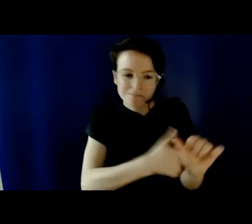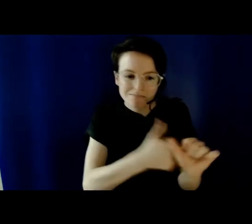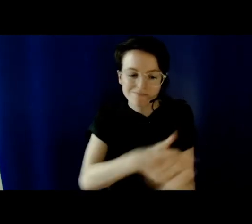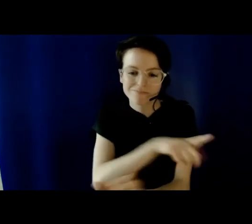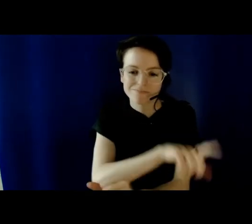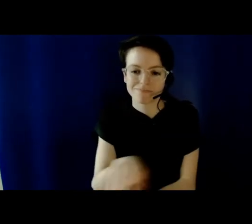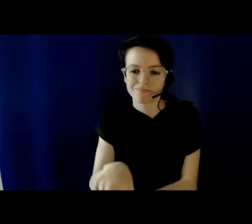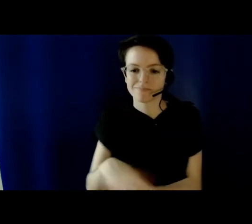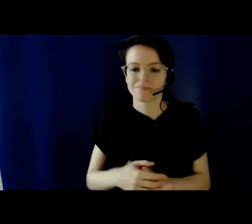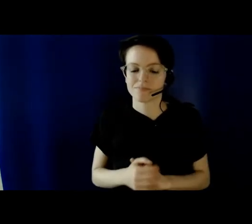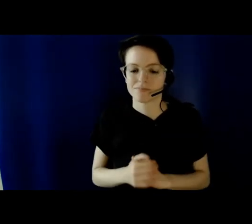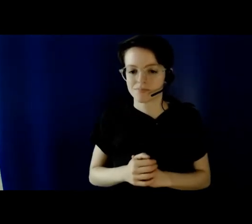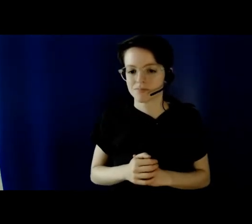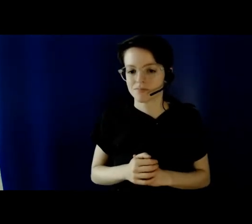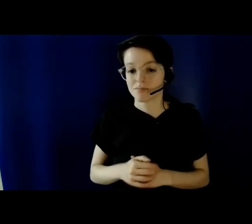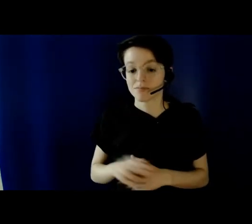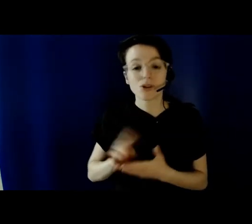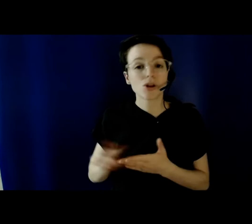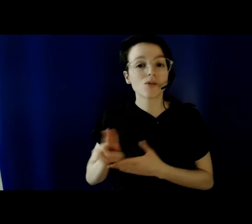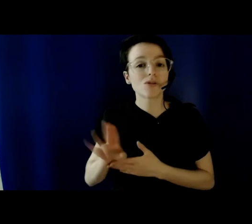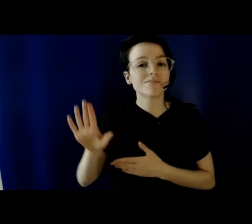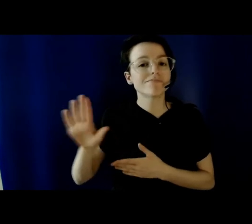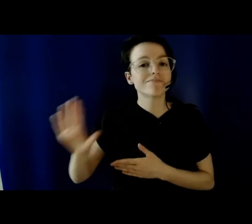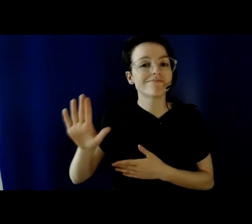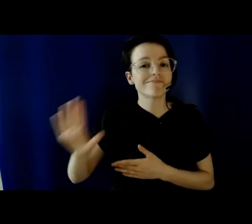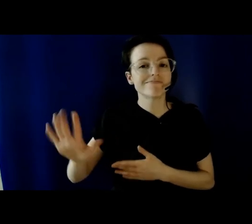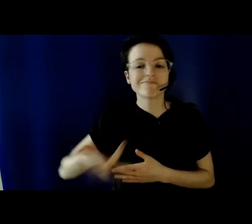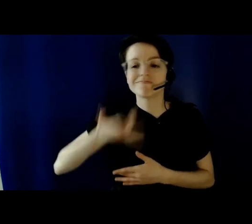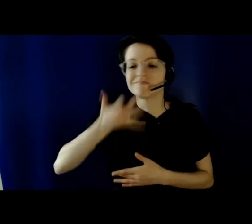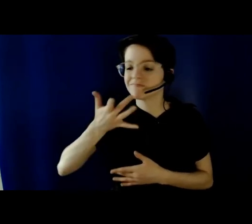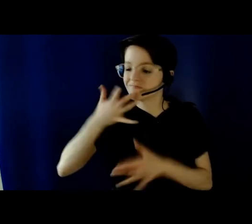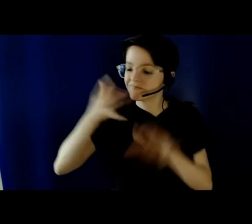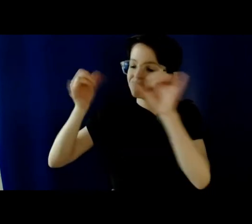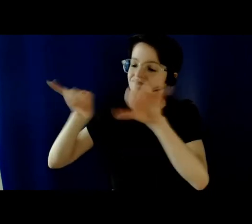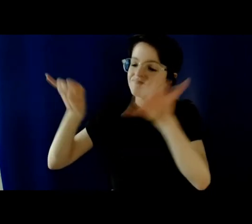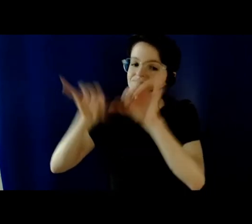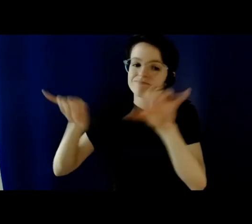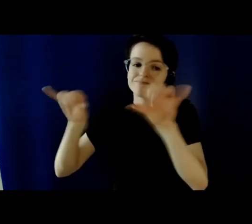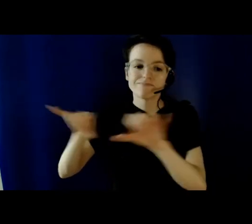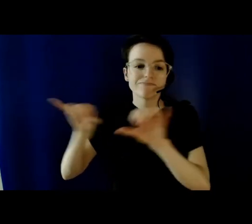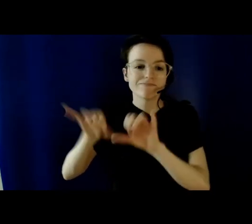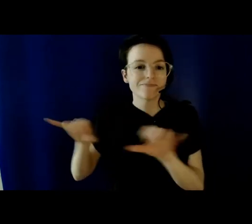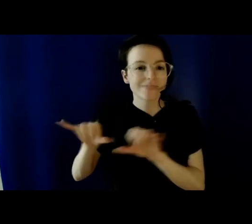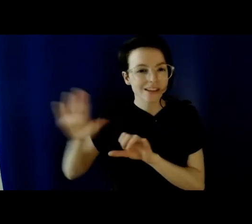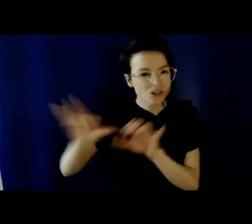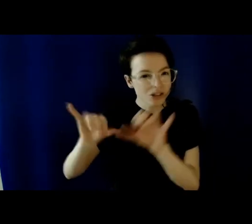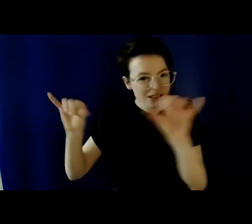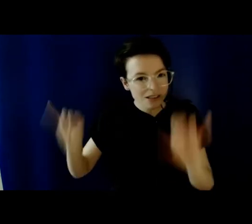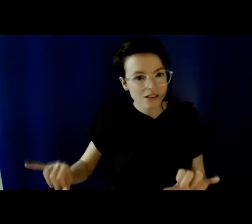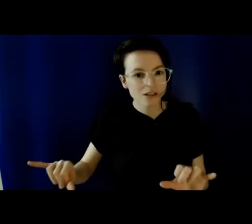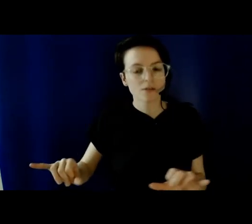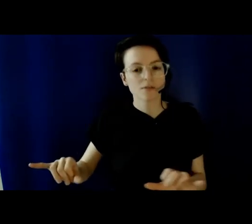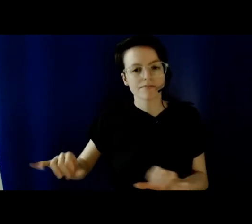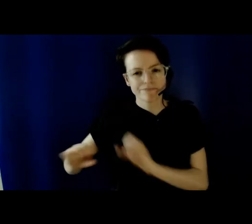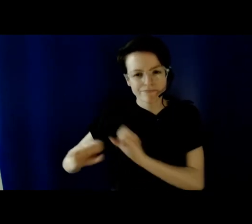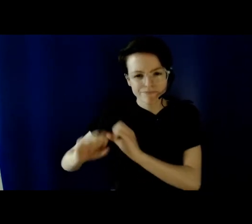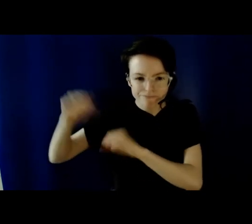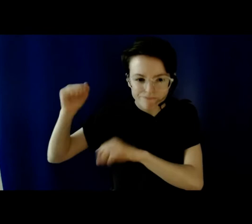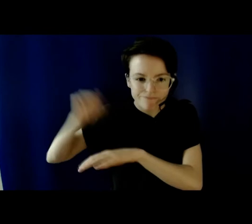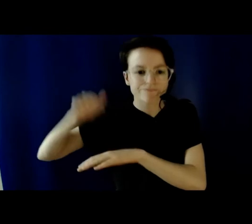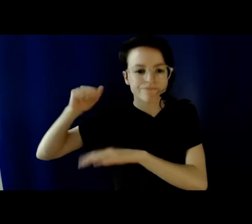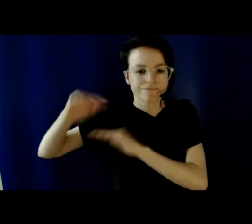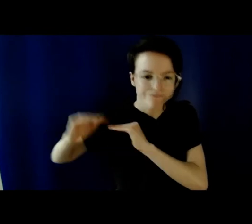in its current world thrives on structures and policies, and we'd have to change at a very fundamental